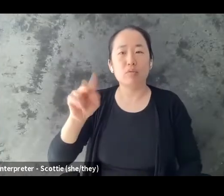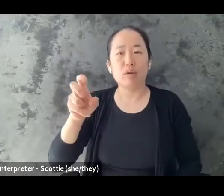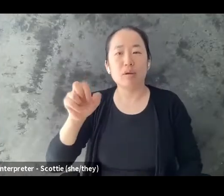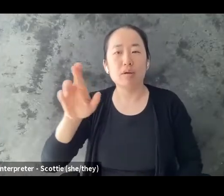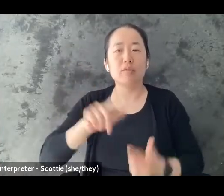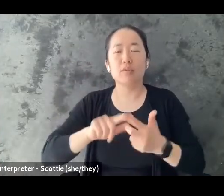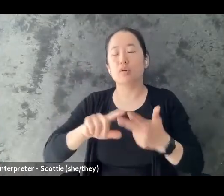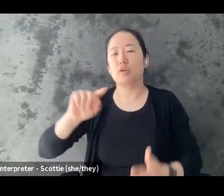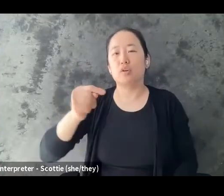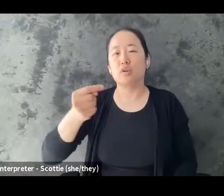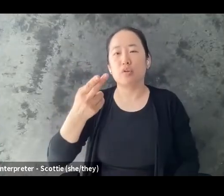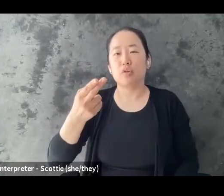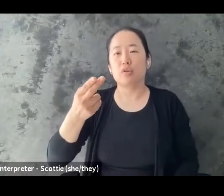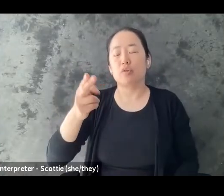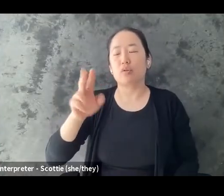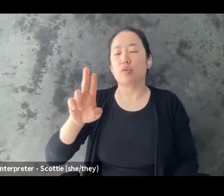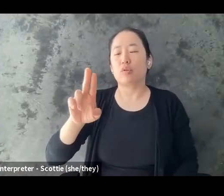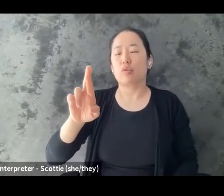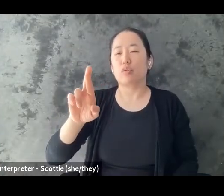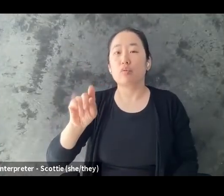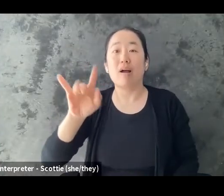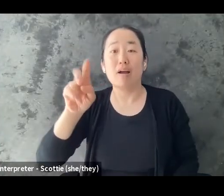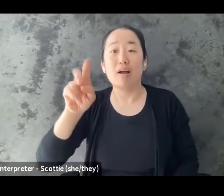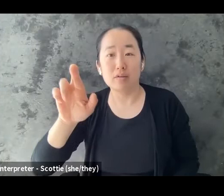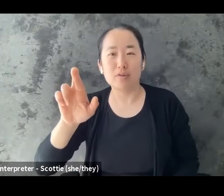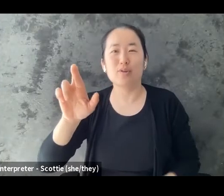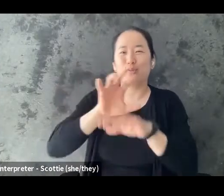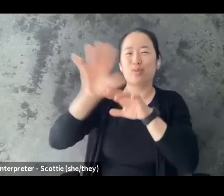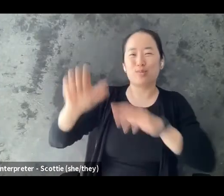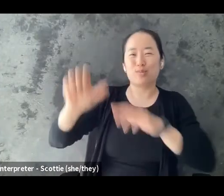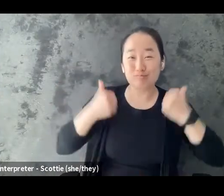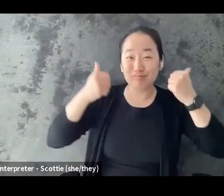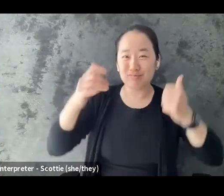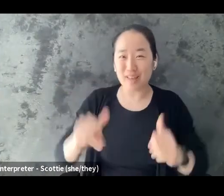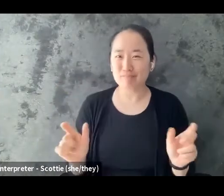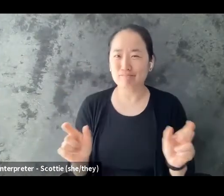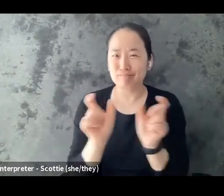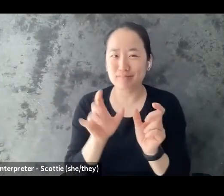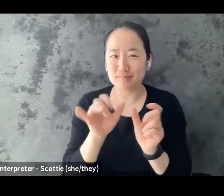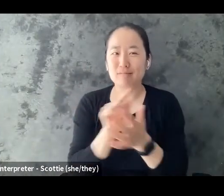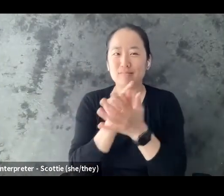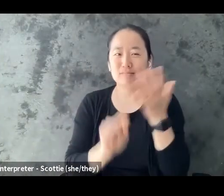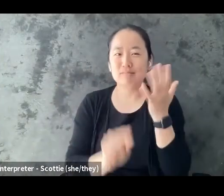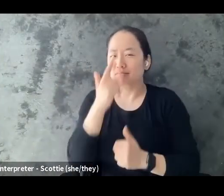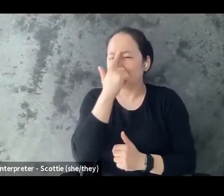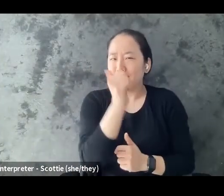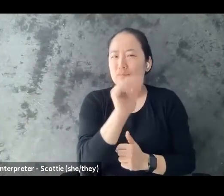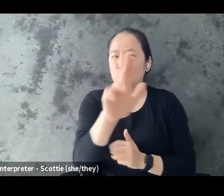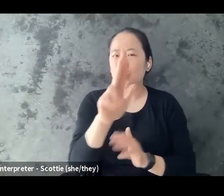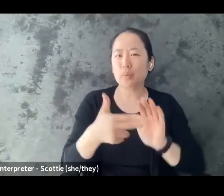hyphenated. So there's a lot of different ways to think about that. You can also not have a certain label to it and focus on